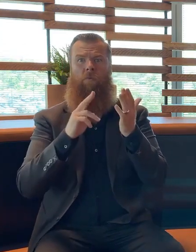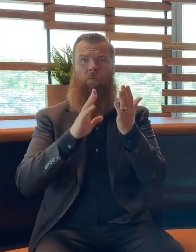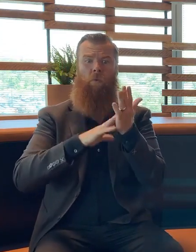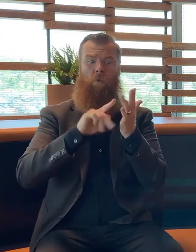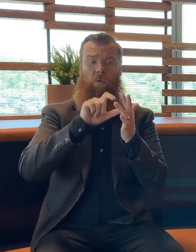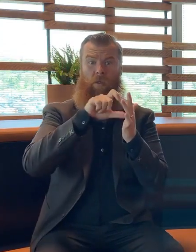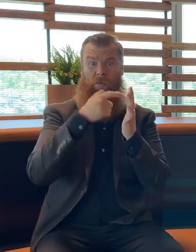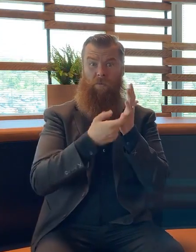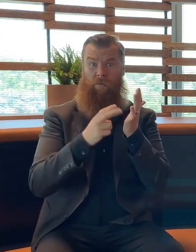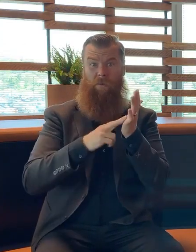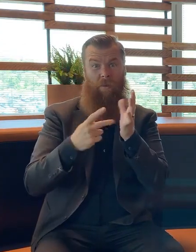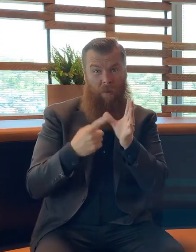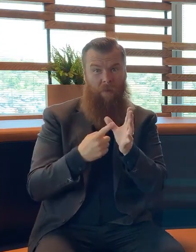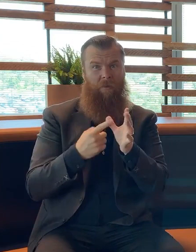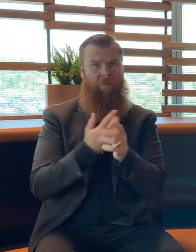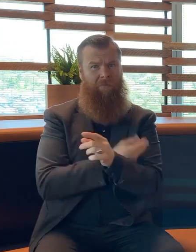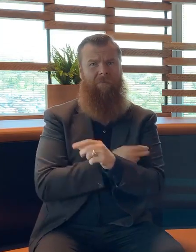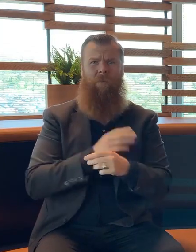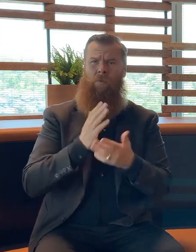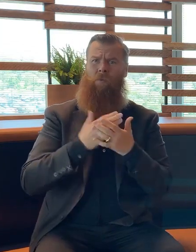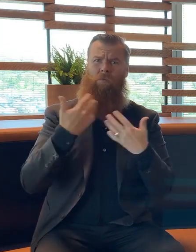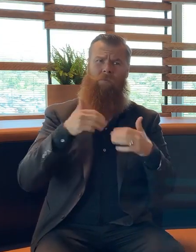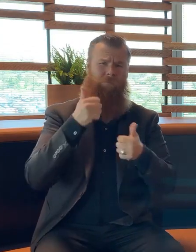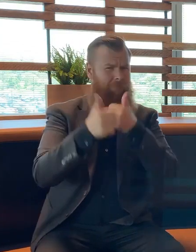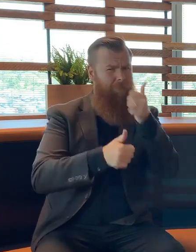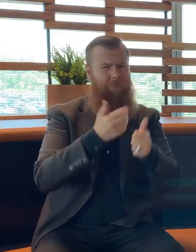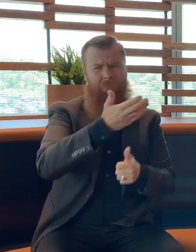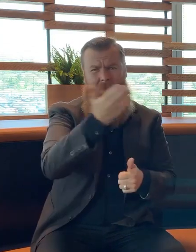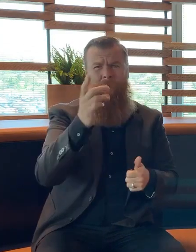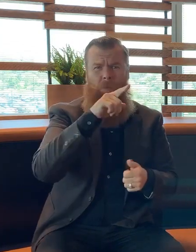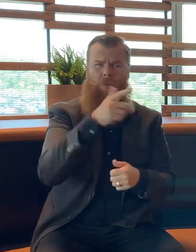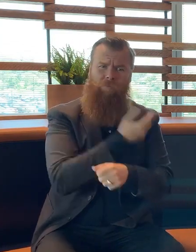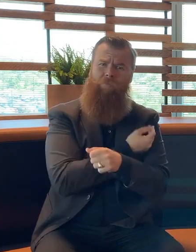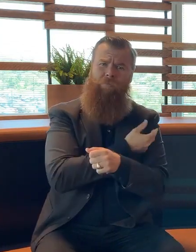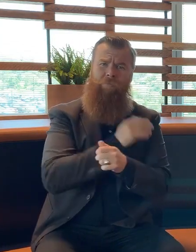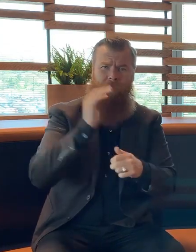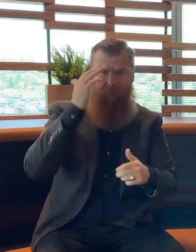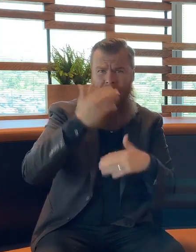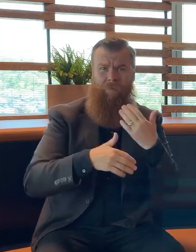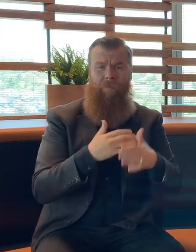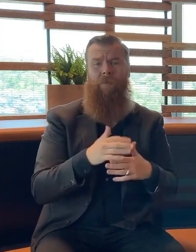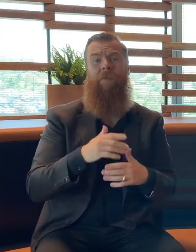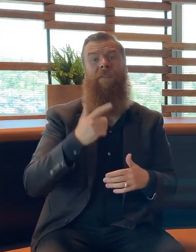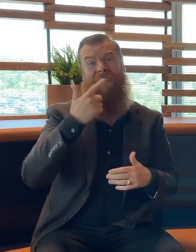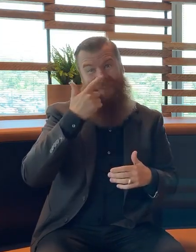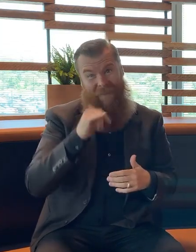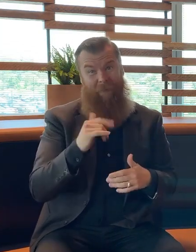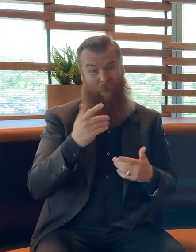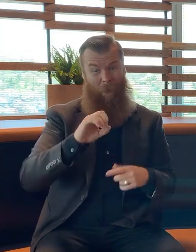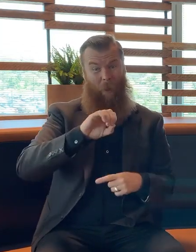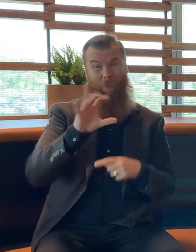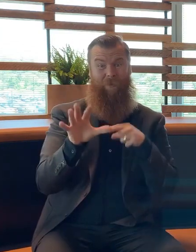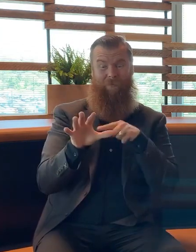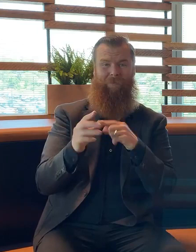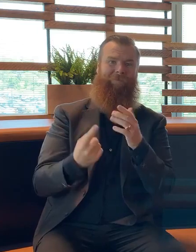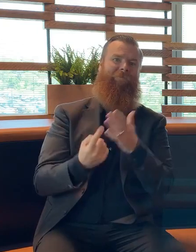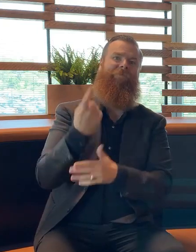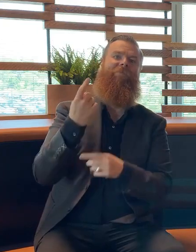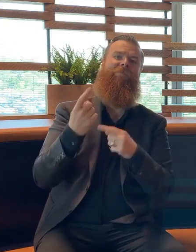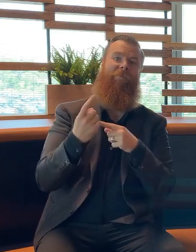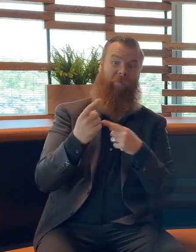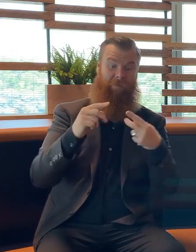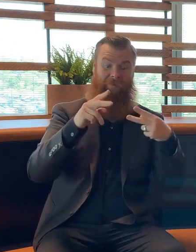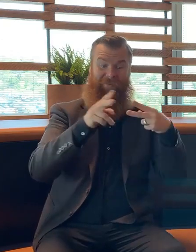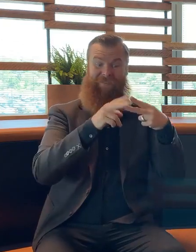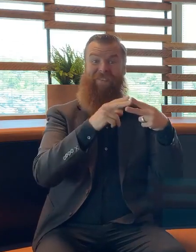terrific effort by all Australians. Unfortunately with this new variant, Omicron, the two-dose vaccine